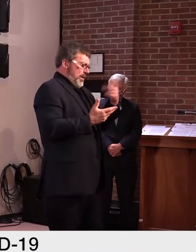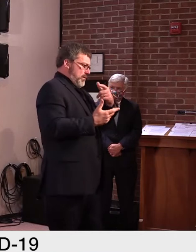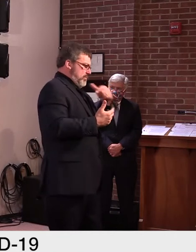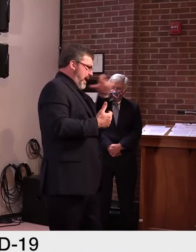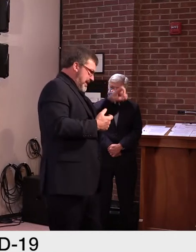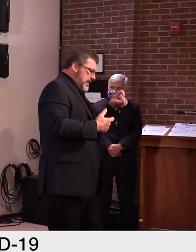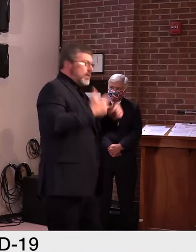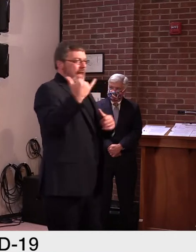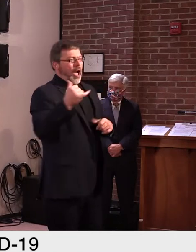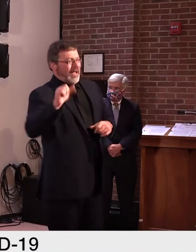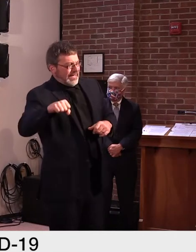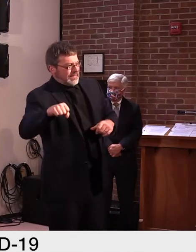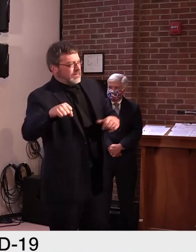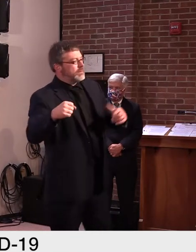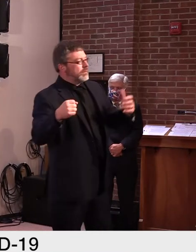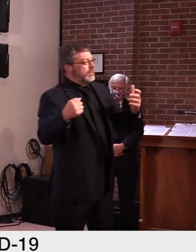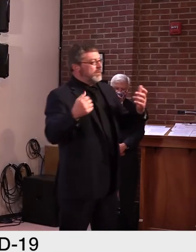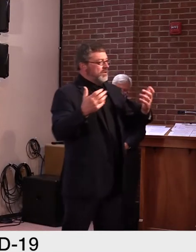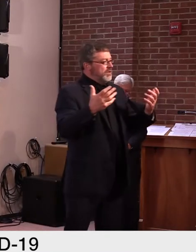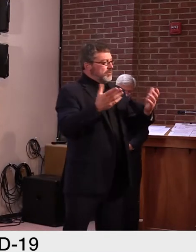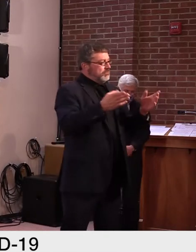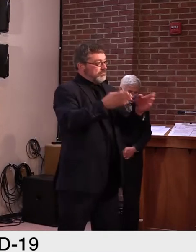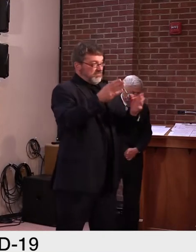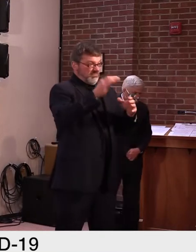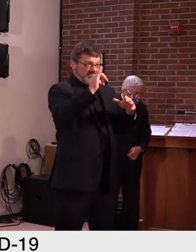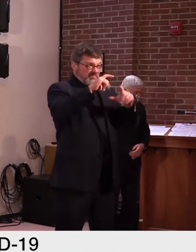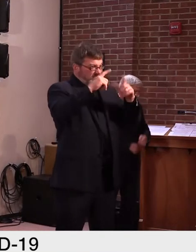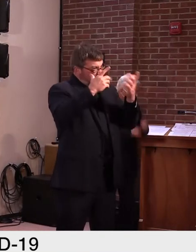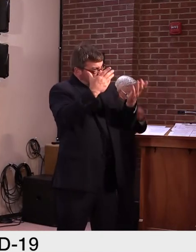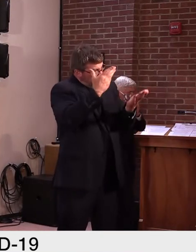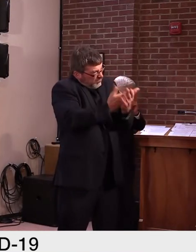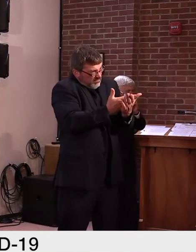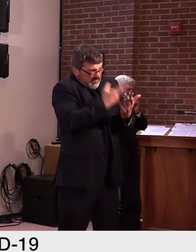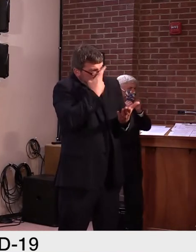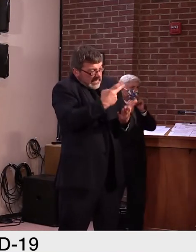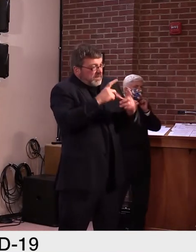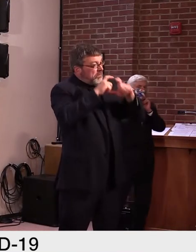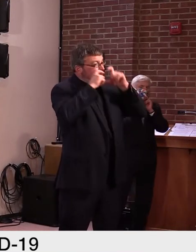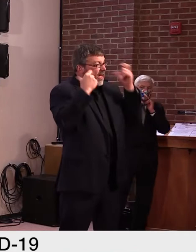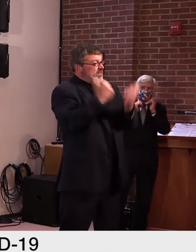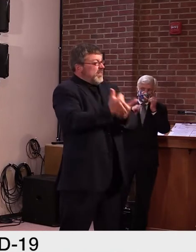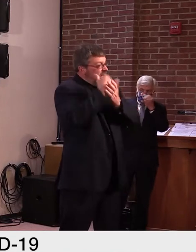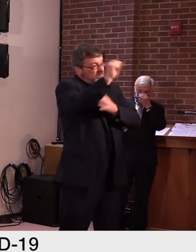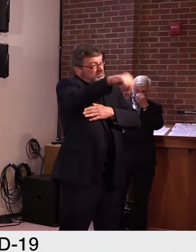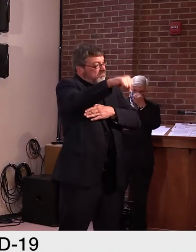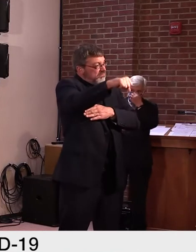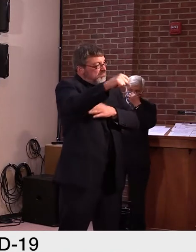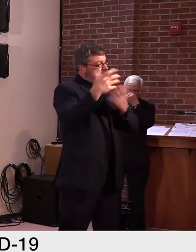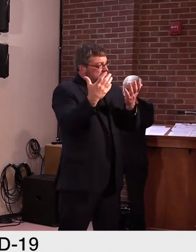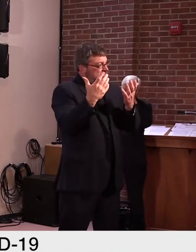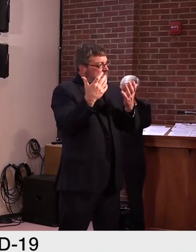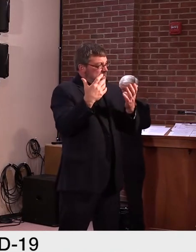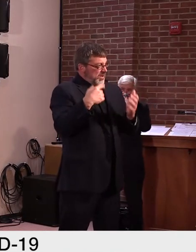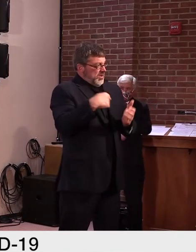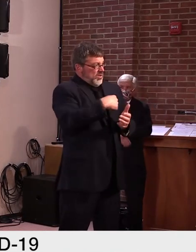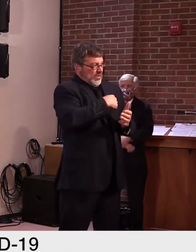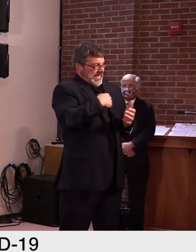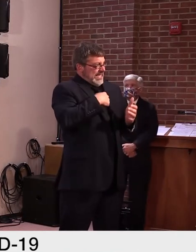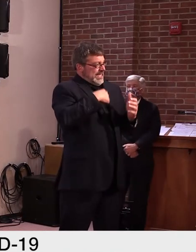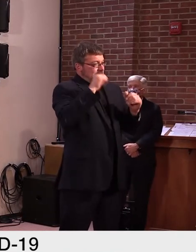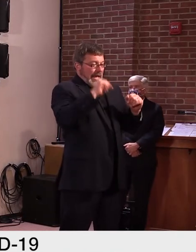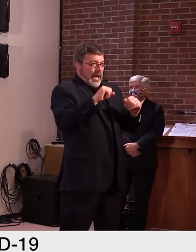not that the masks weren't effective, healthcare needed the masks, but we could use facial coverings and that would be fine